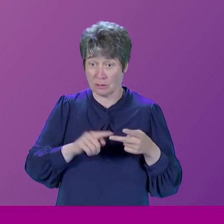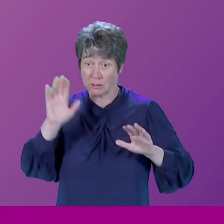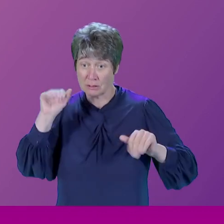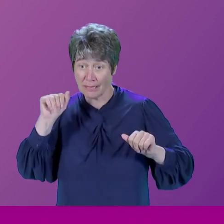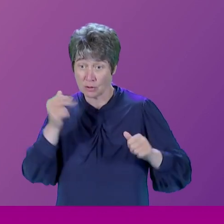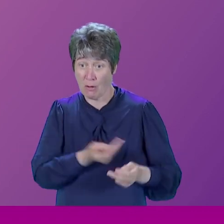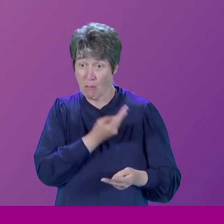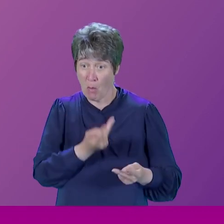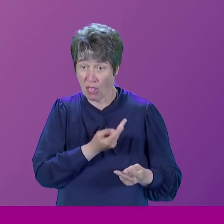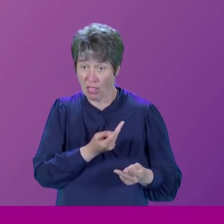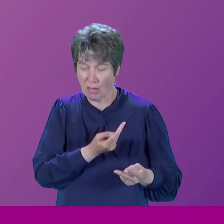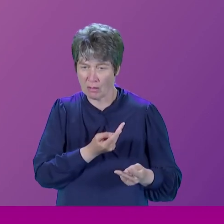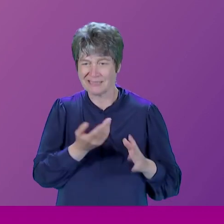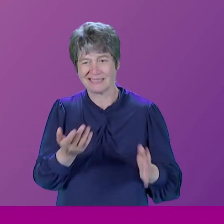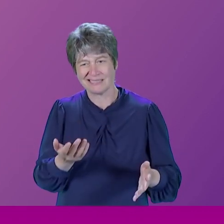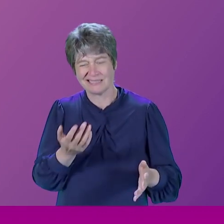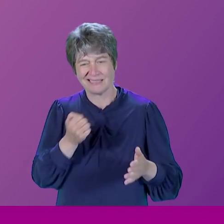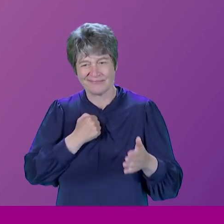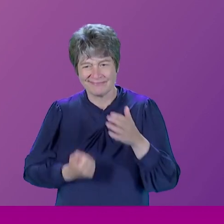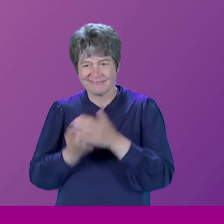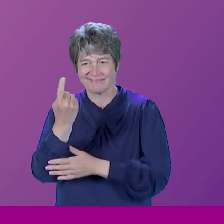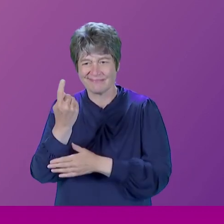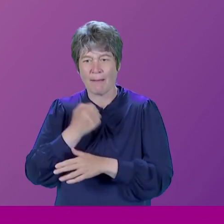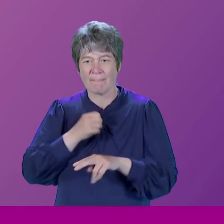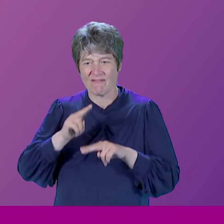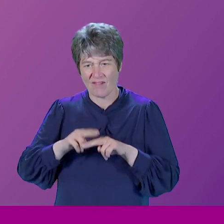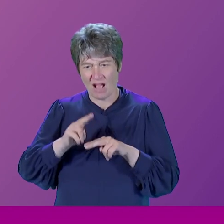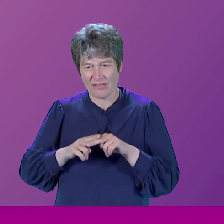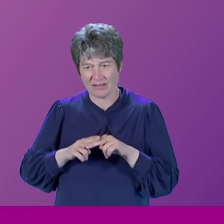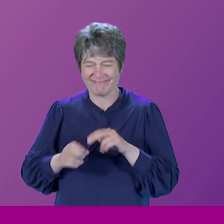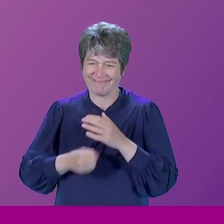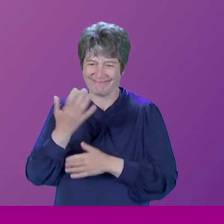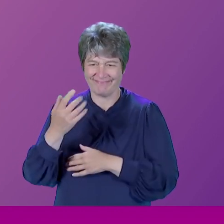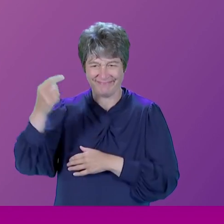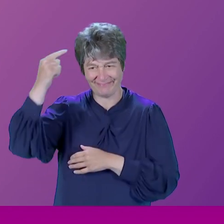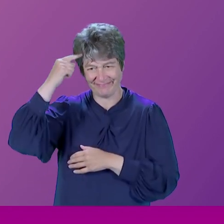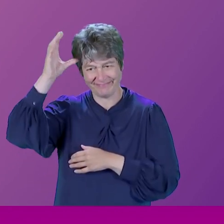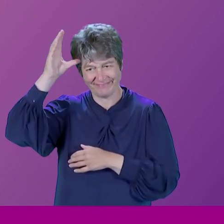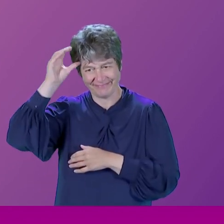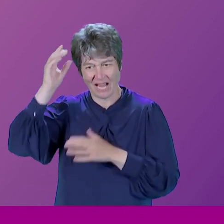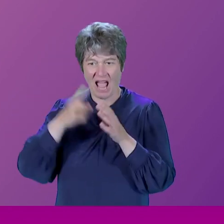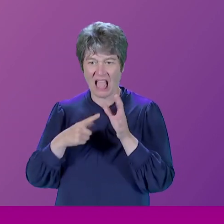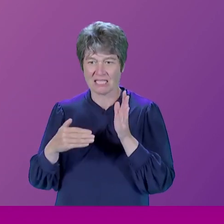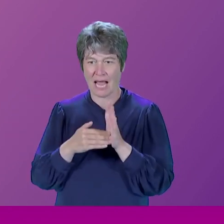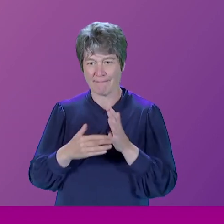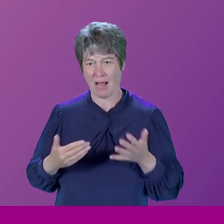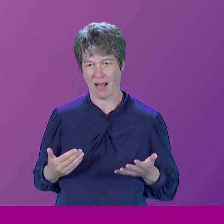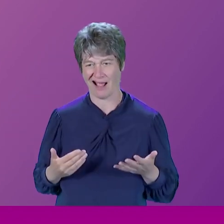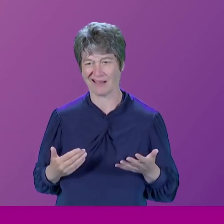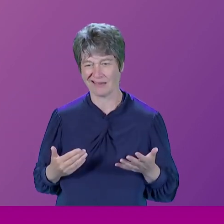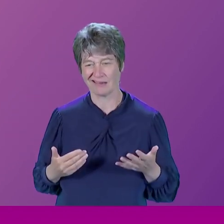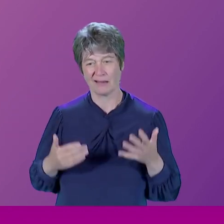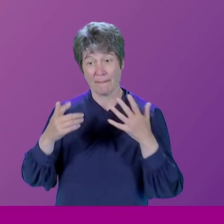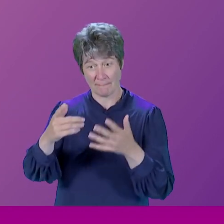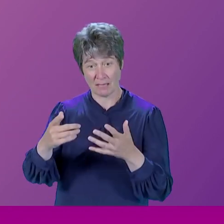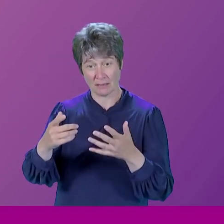father fairly soon got Alzheimer's, so it was quite a brief period of understanding what was going on. But I, I'd come back from the House of Commons with